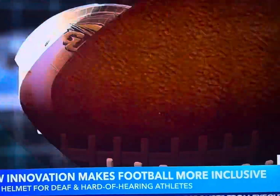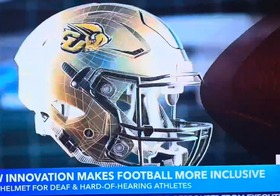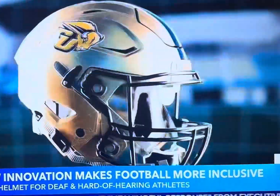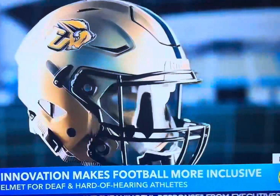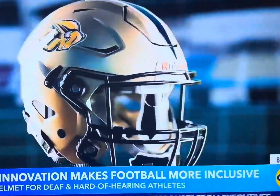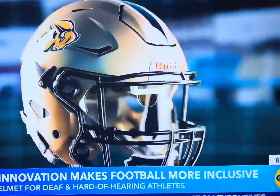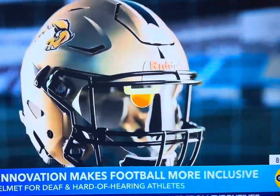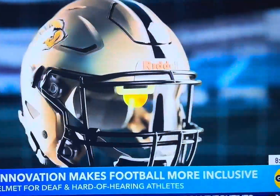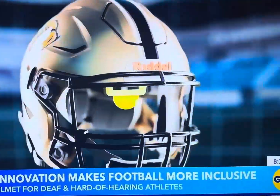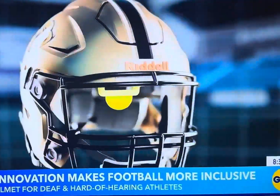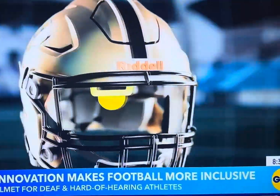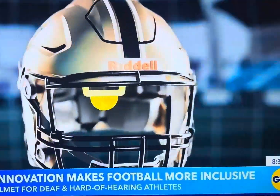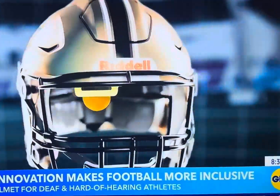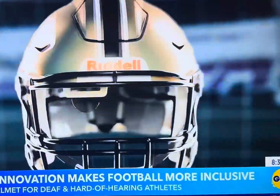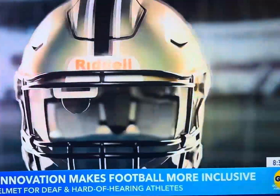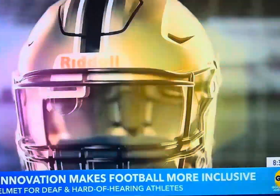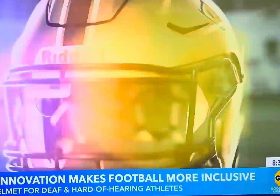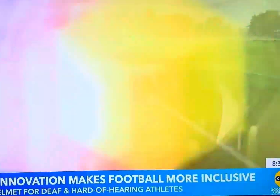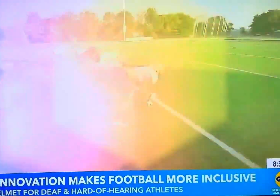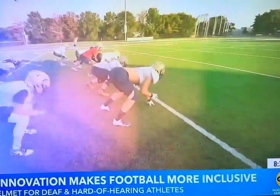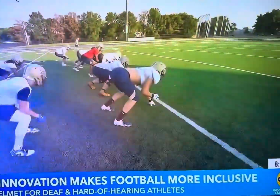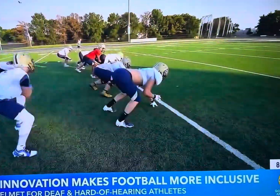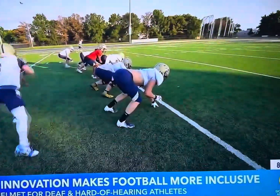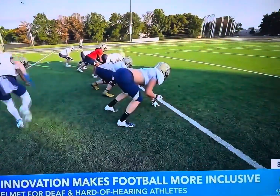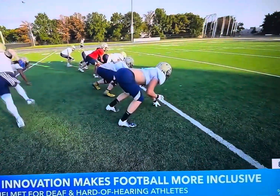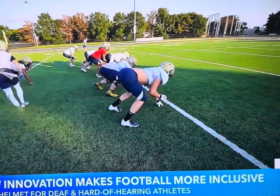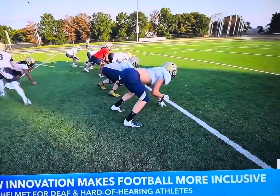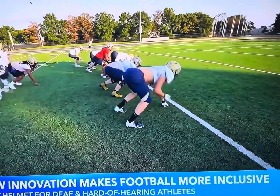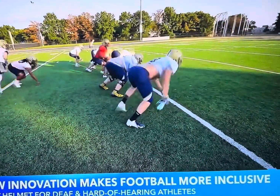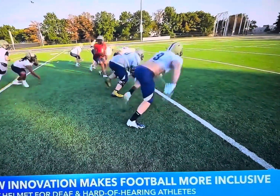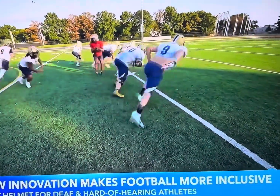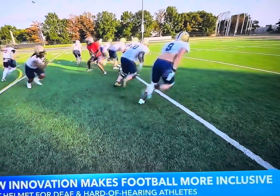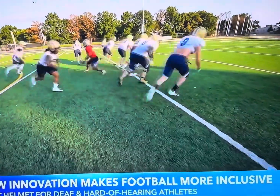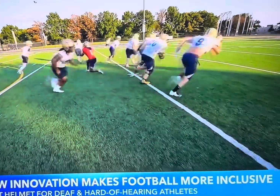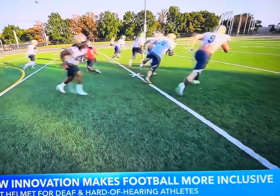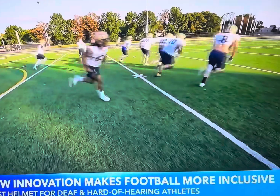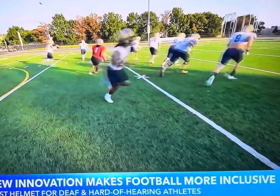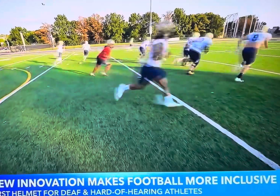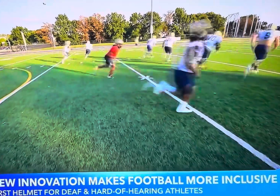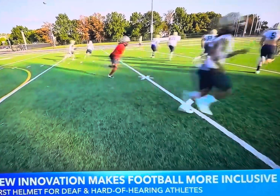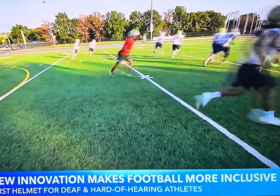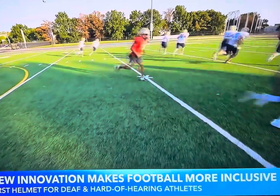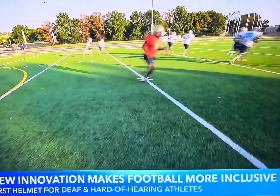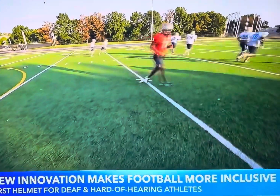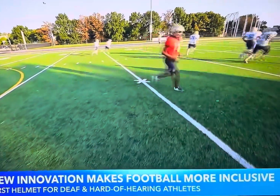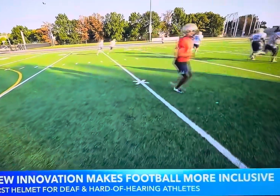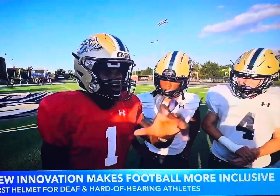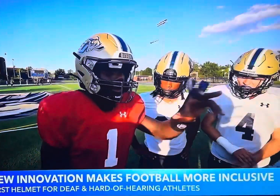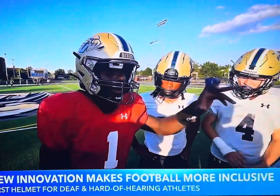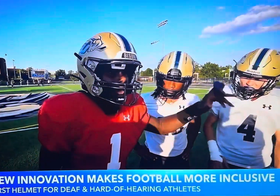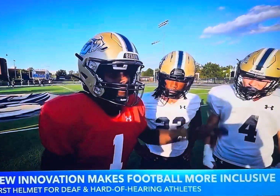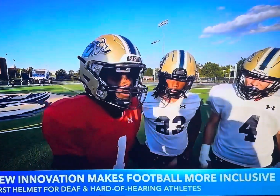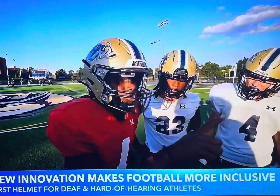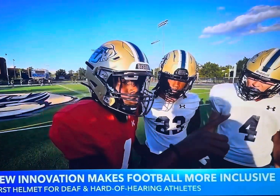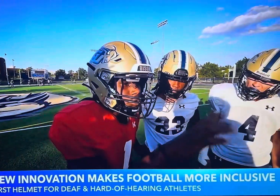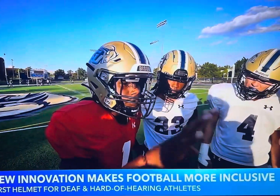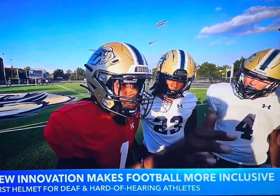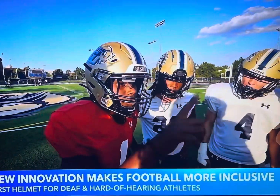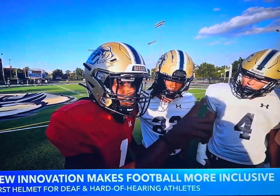Created by our sponsor AT&T GMA was there when the team debuted the new helmet during practice. Left 24,